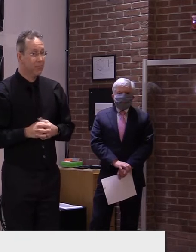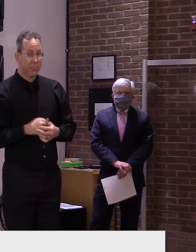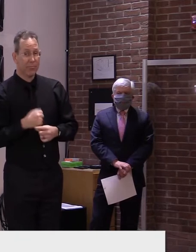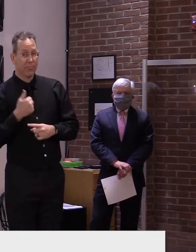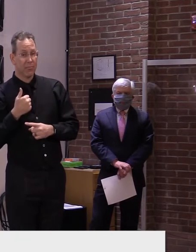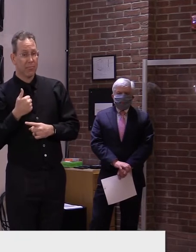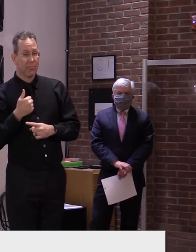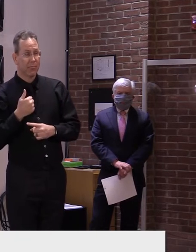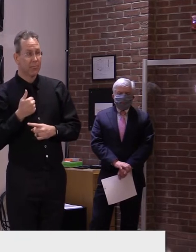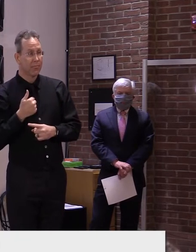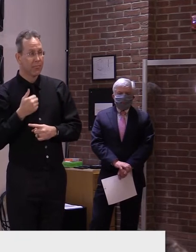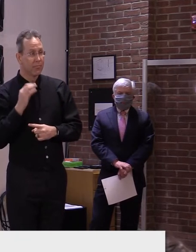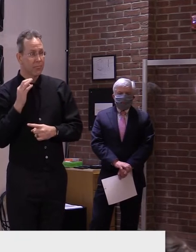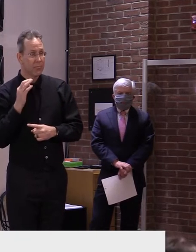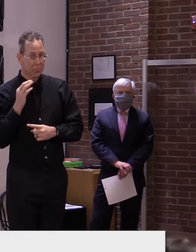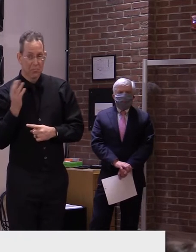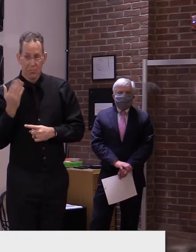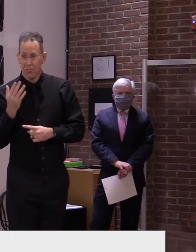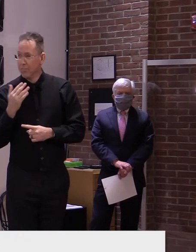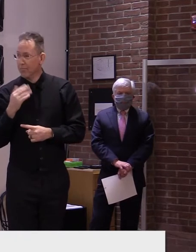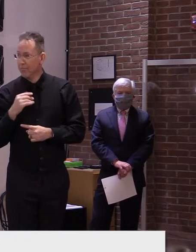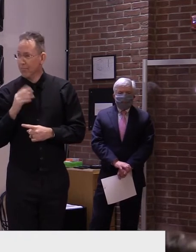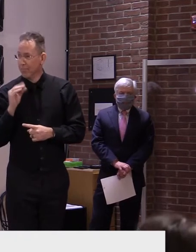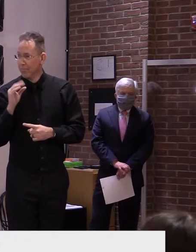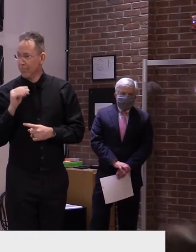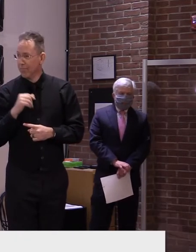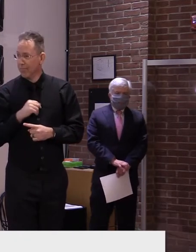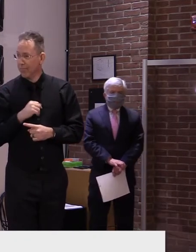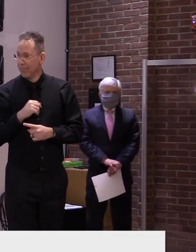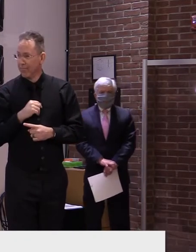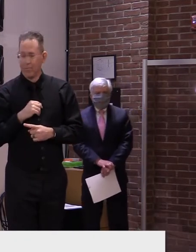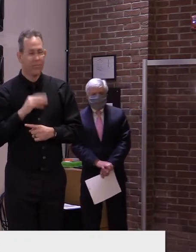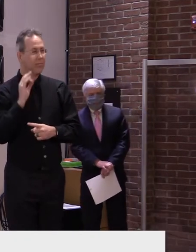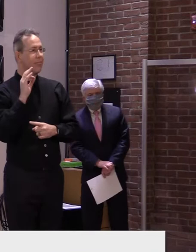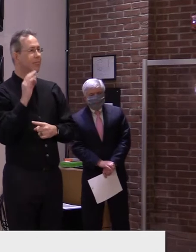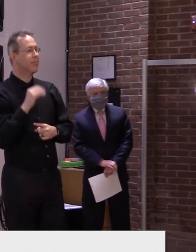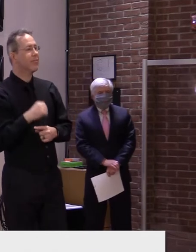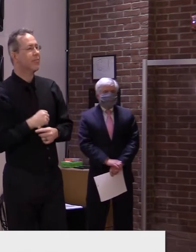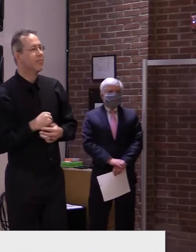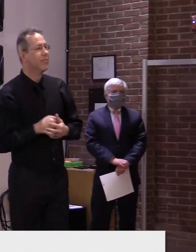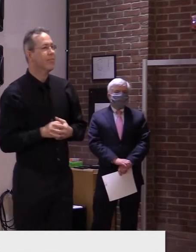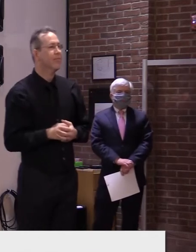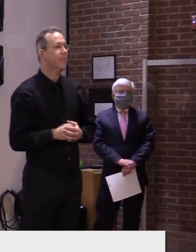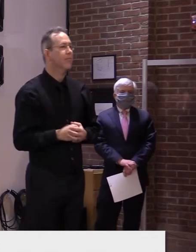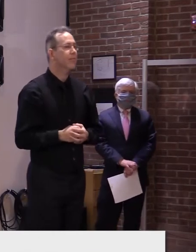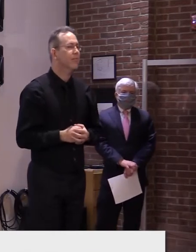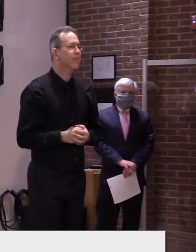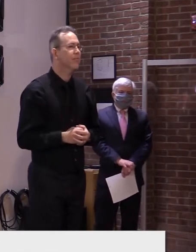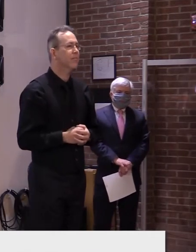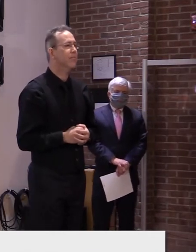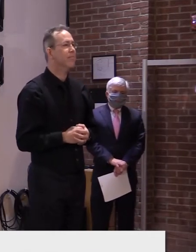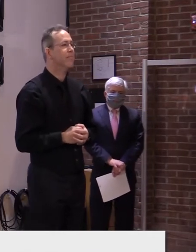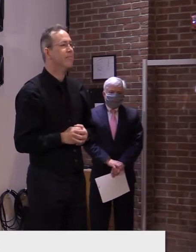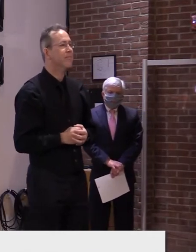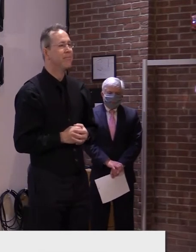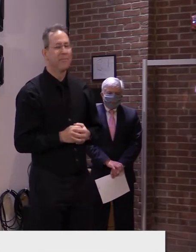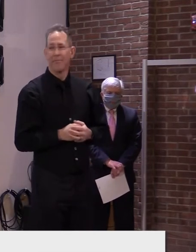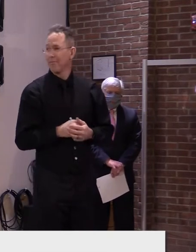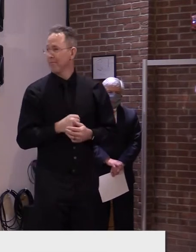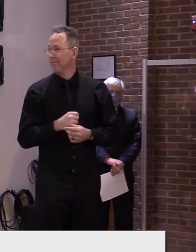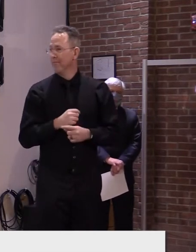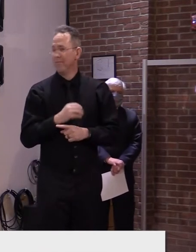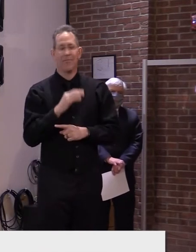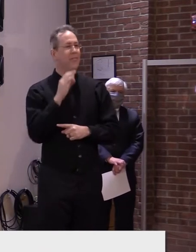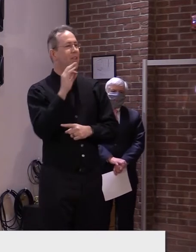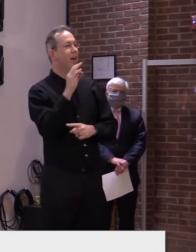We're starting to hear you now. Hello. Yeah, we can hear you, Dan. Okay. Okay. Thank you. Sorry about that. Good morning.